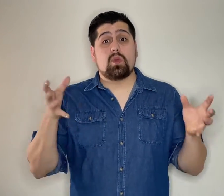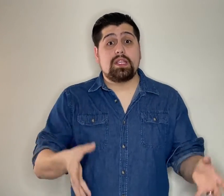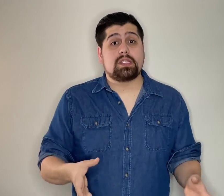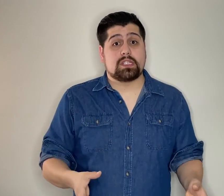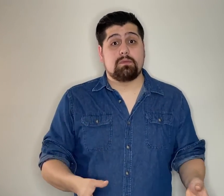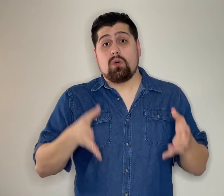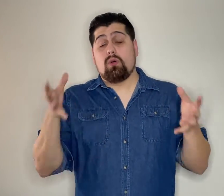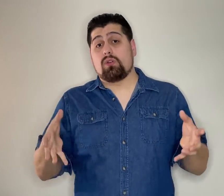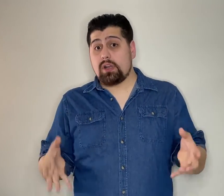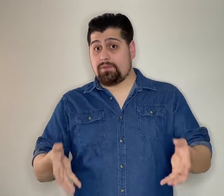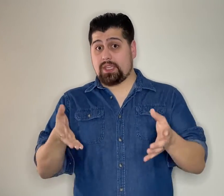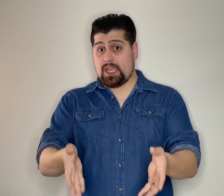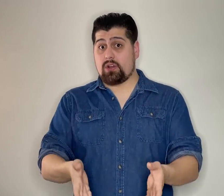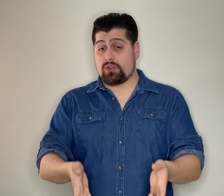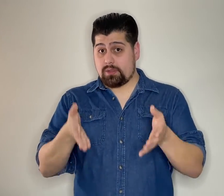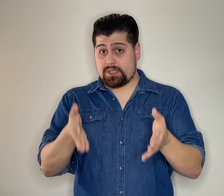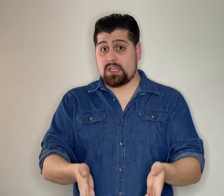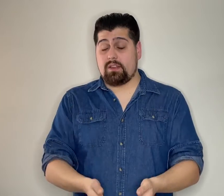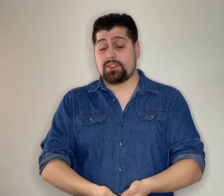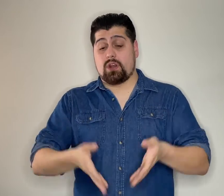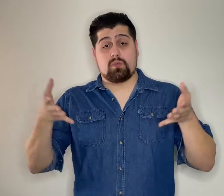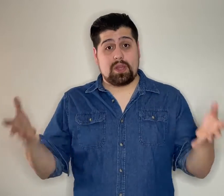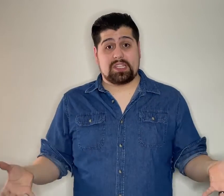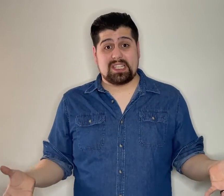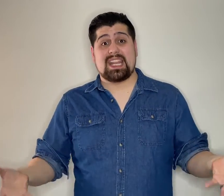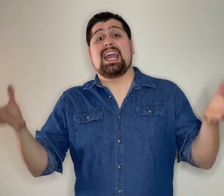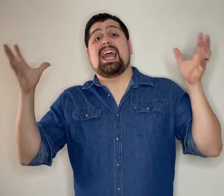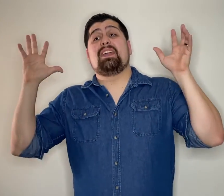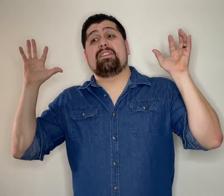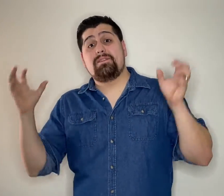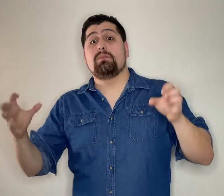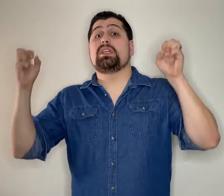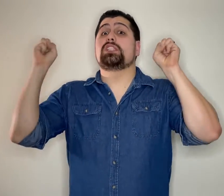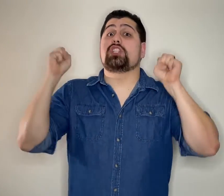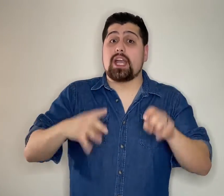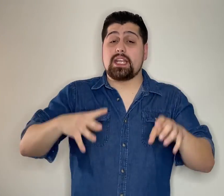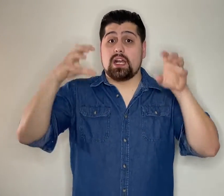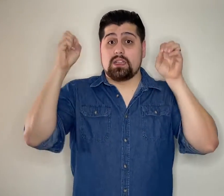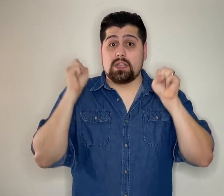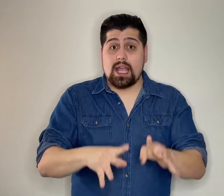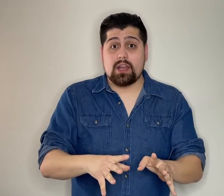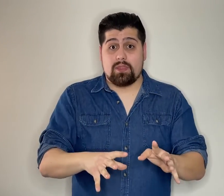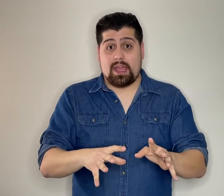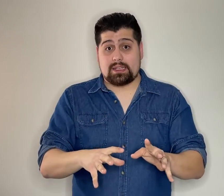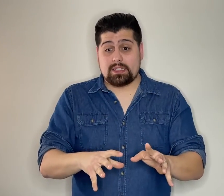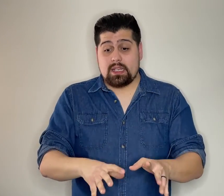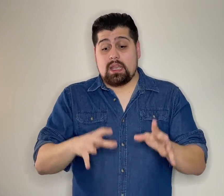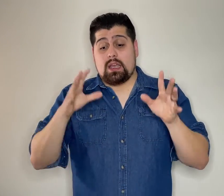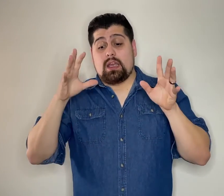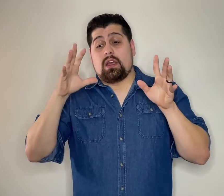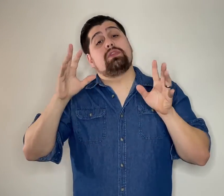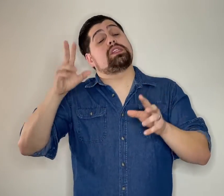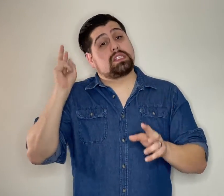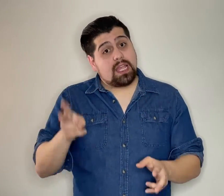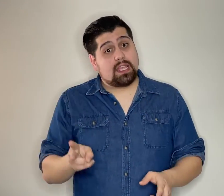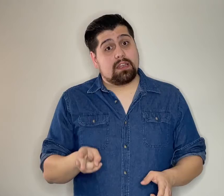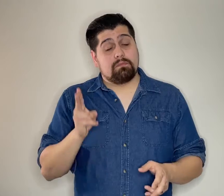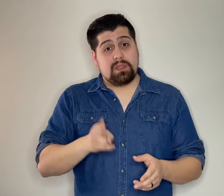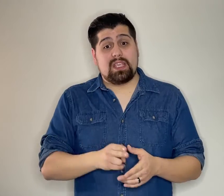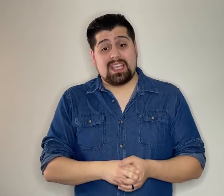racism Or if the character themselves are racist And the film is shining a light on that The second being